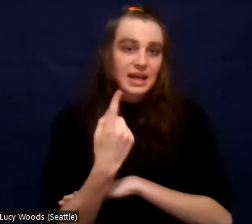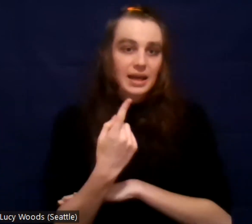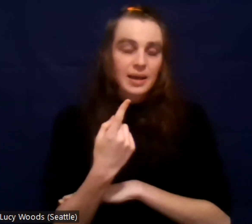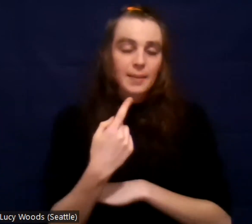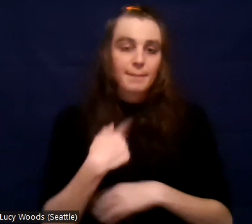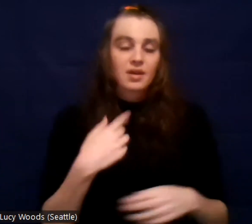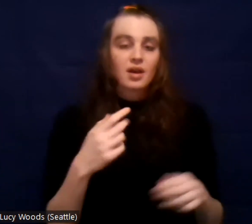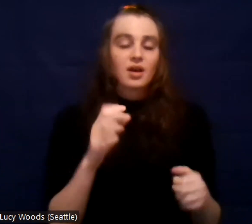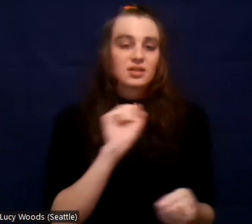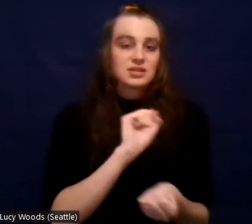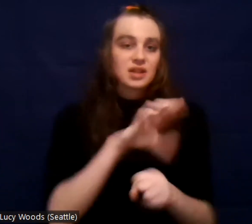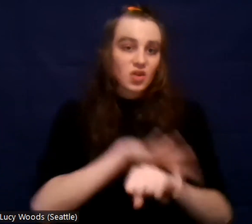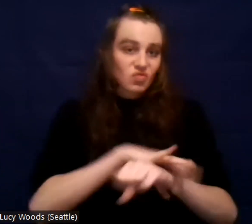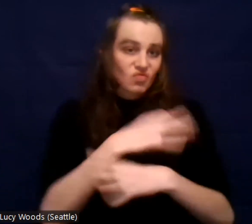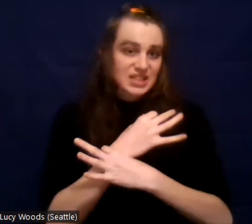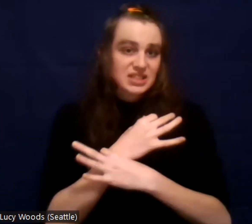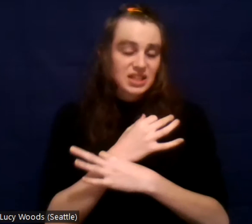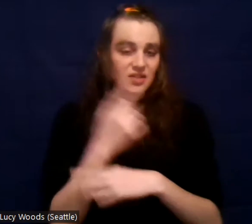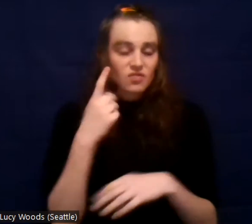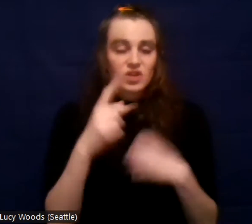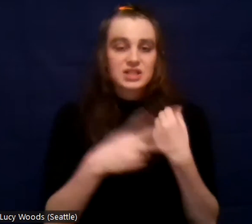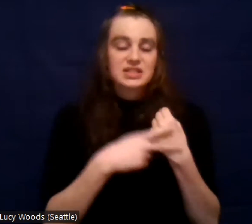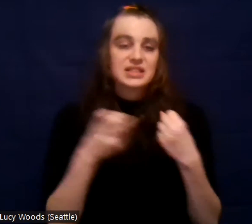a pair of boxers out of a family dollar,